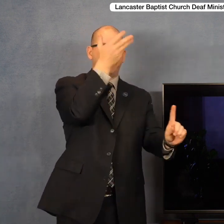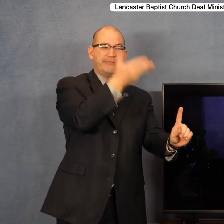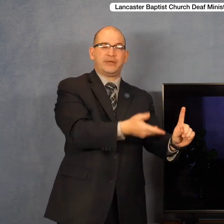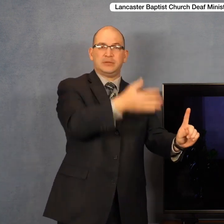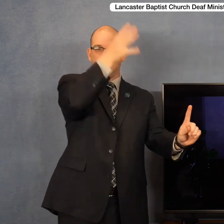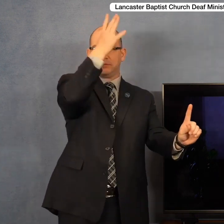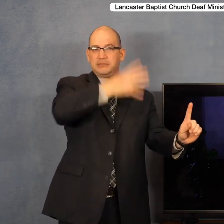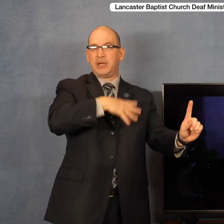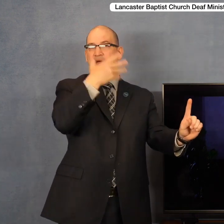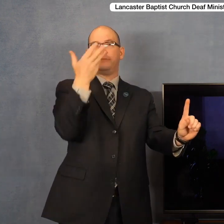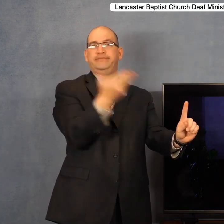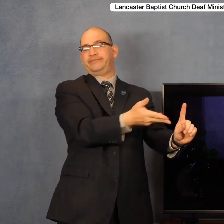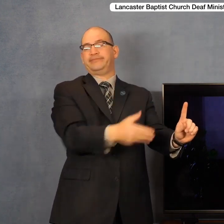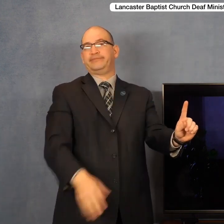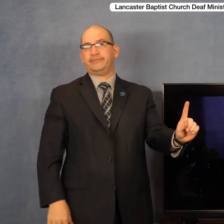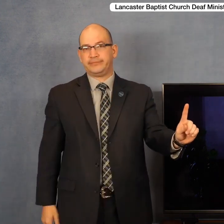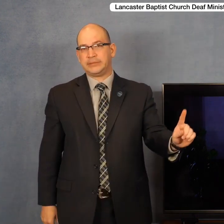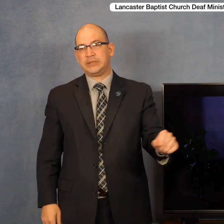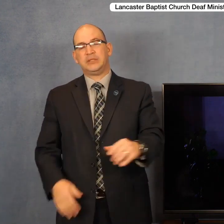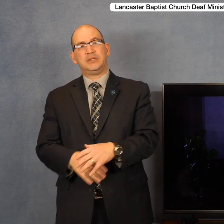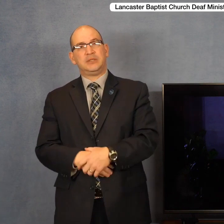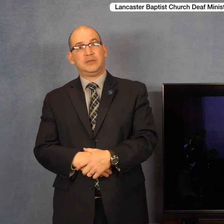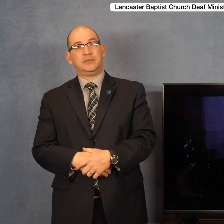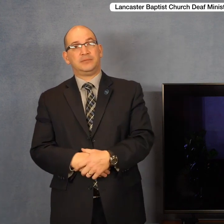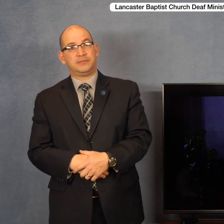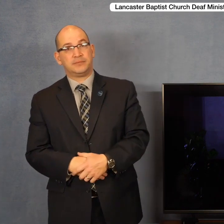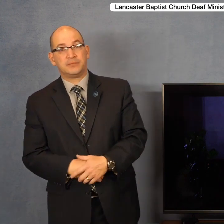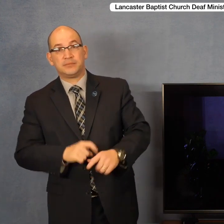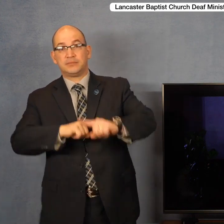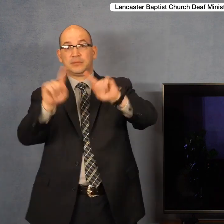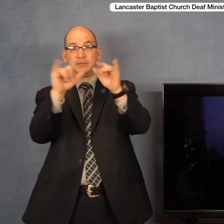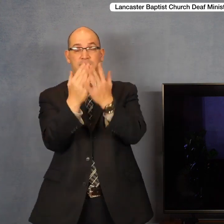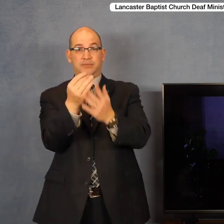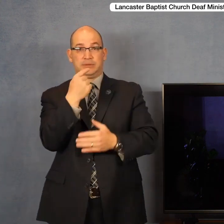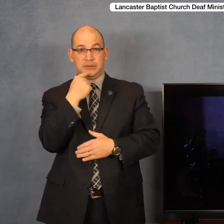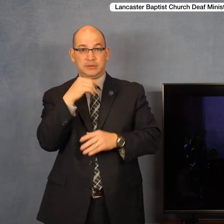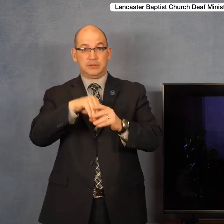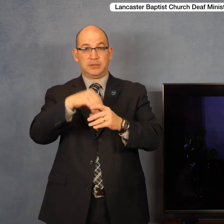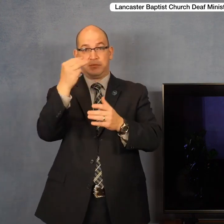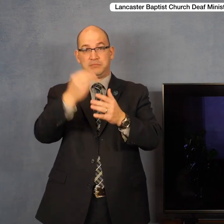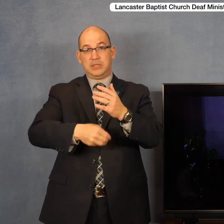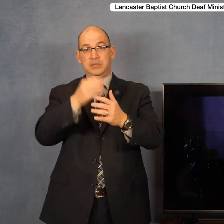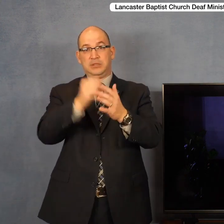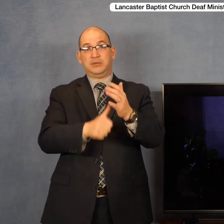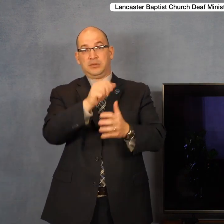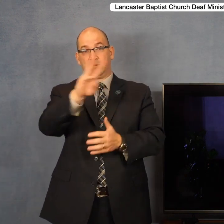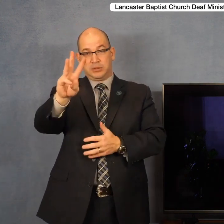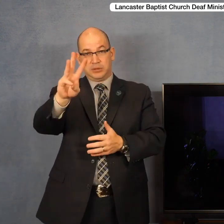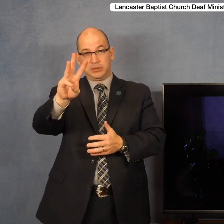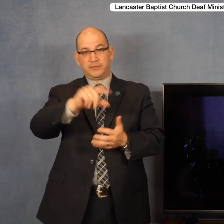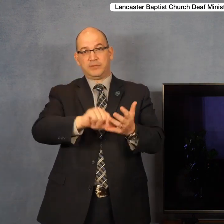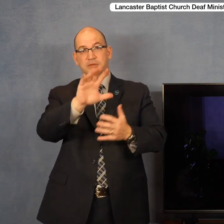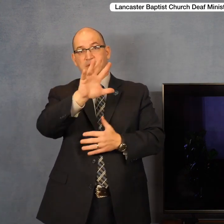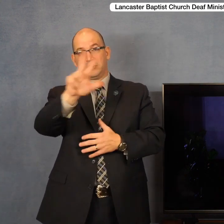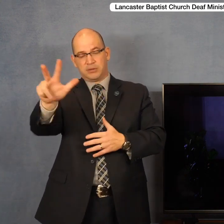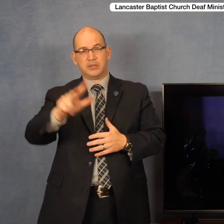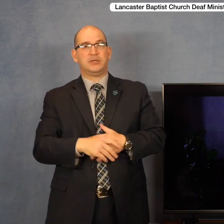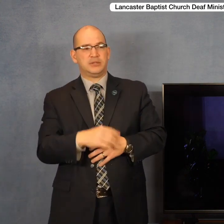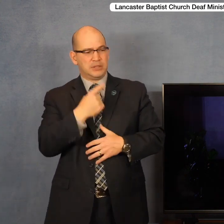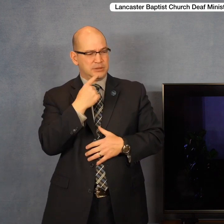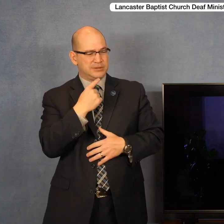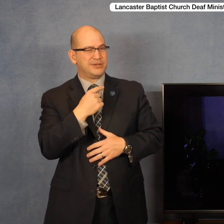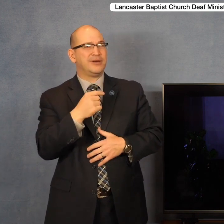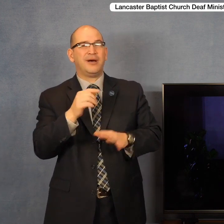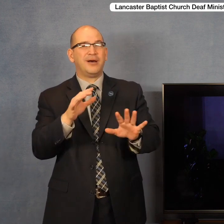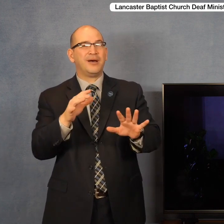this one man. And yet the Bible says in Matthew 26 and 53, Thinkest